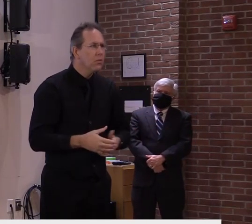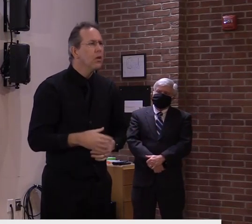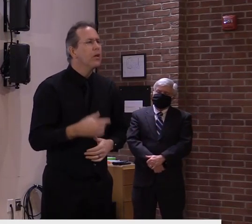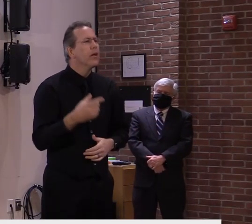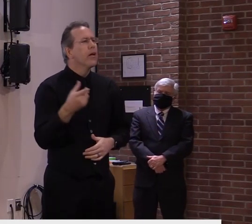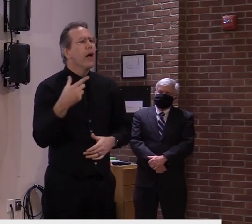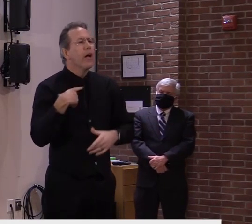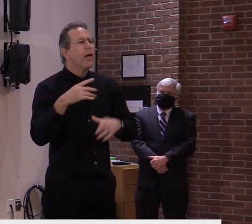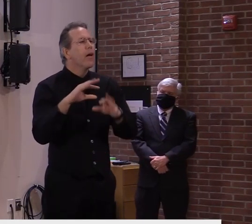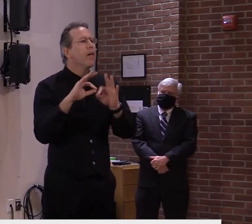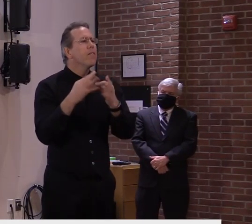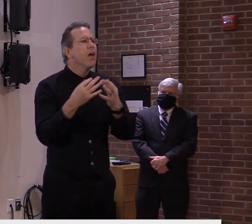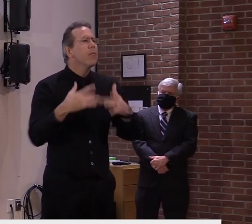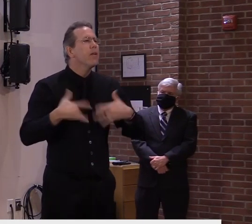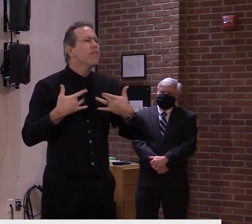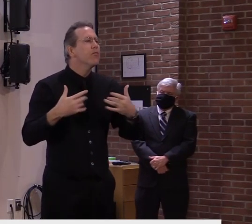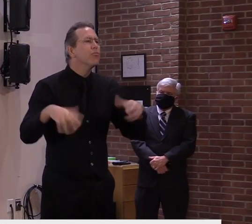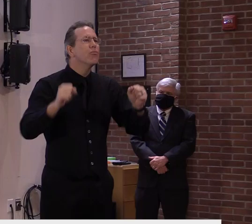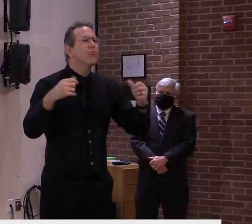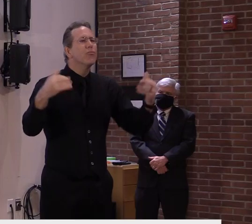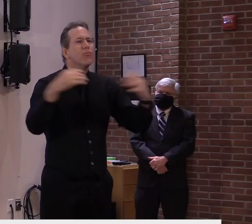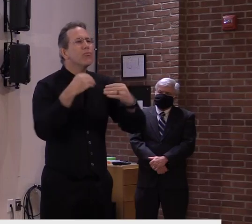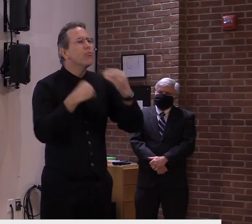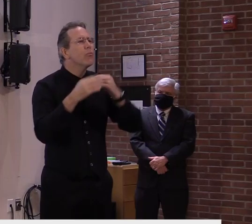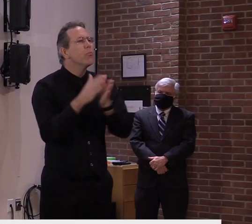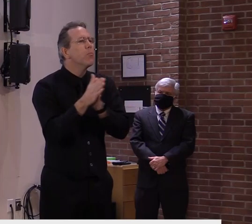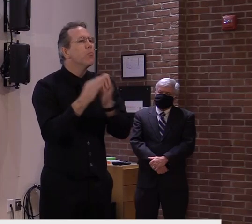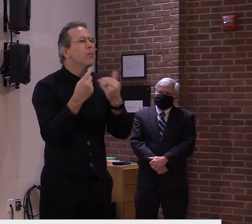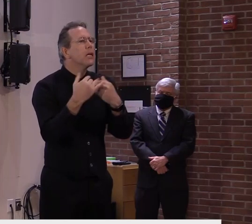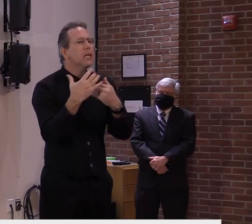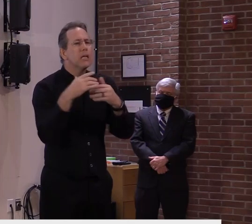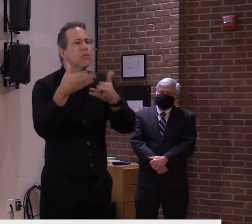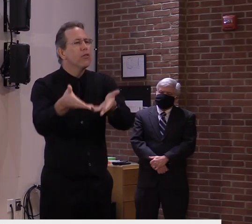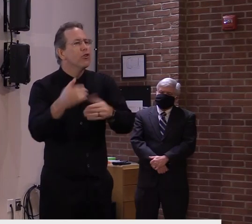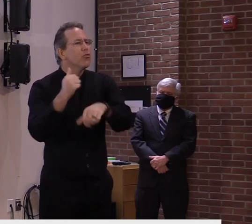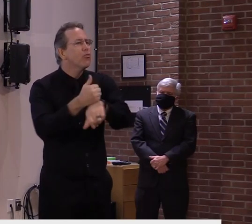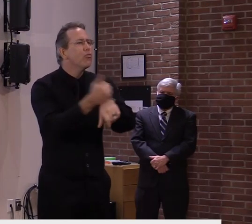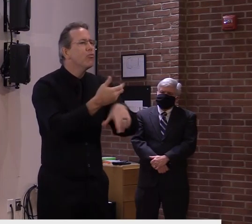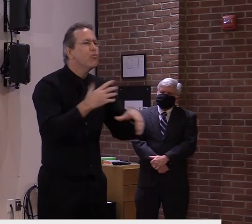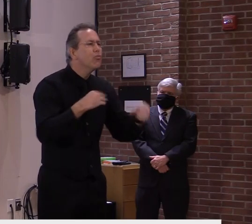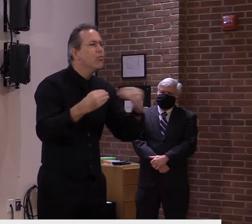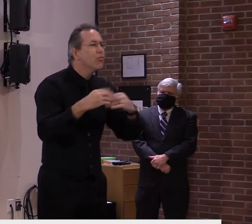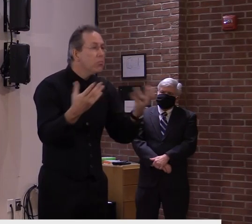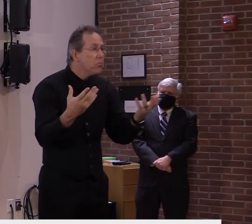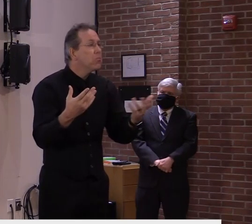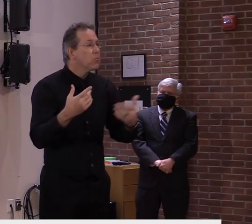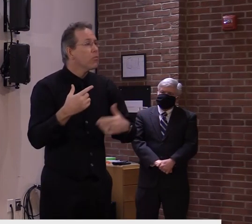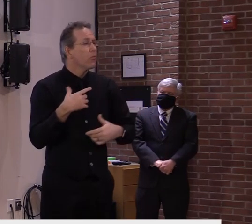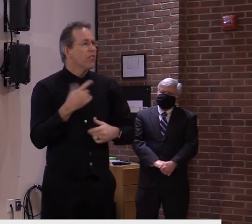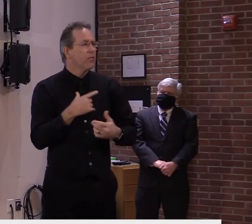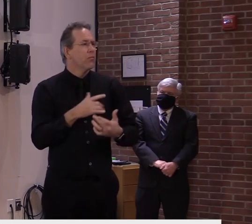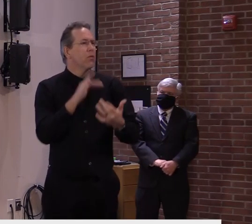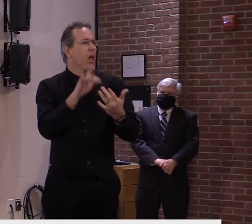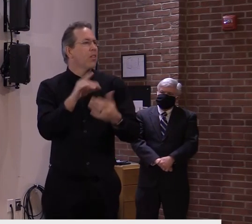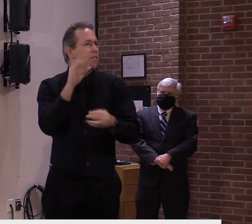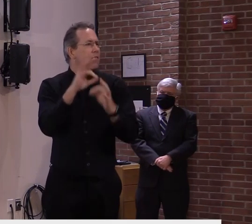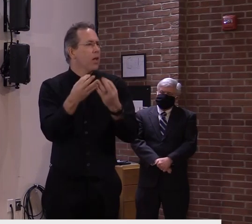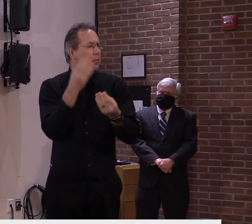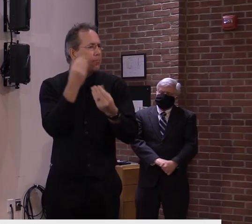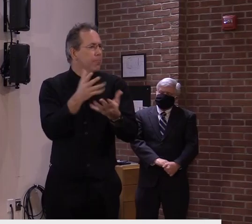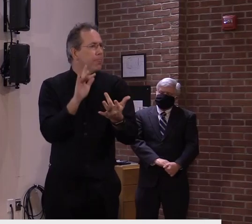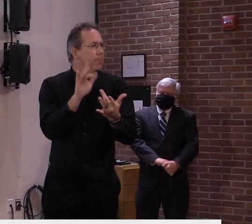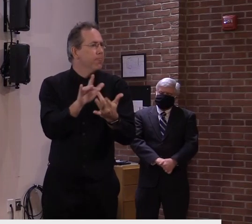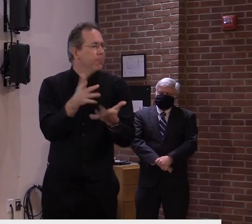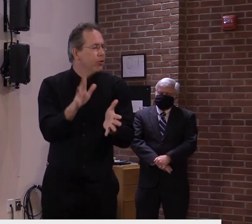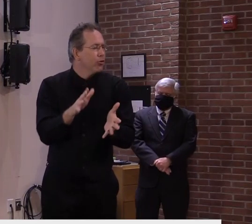forth and bring your families. We have reached out to them. Buildings and General Services has reached back out to them